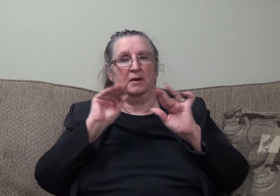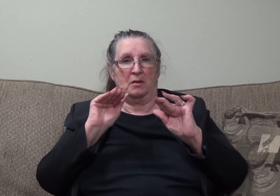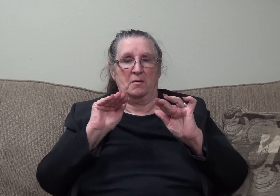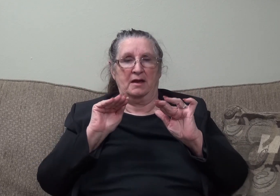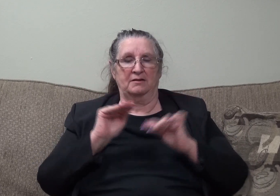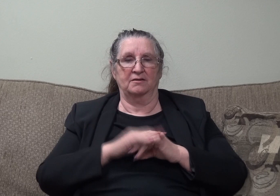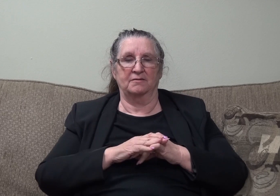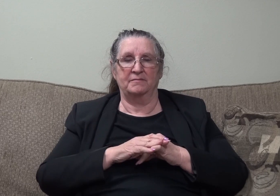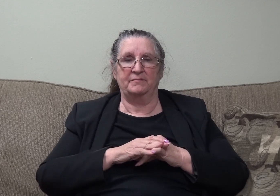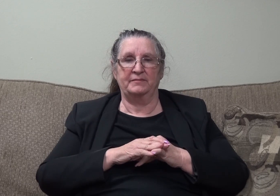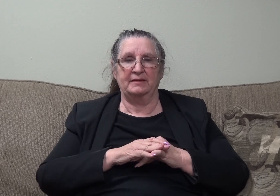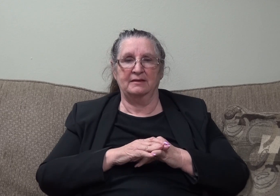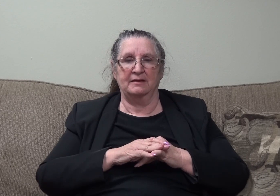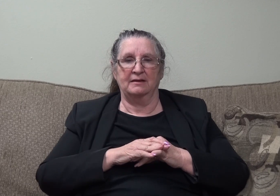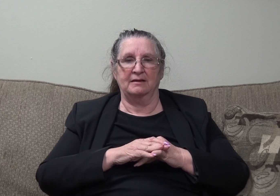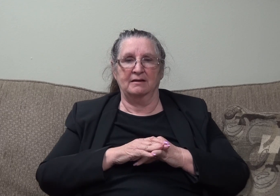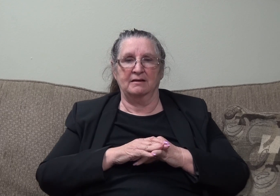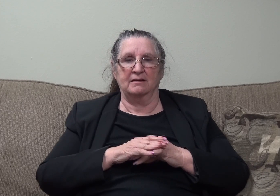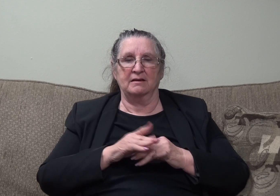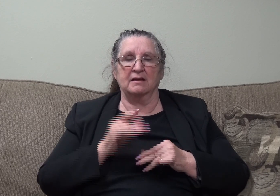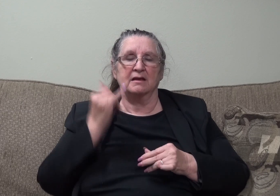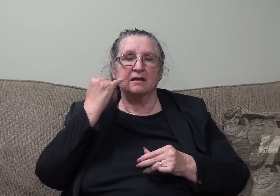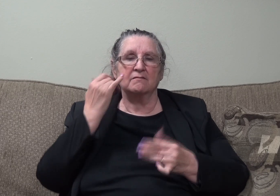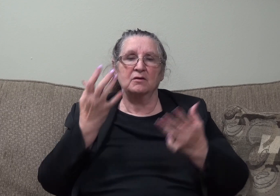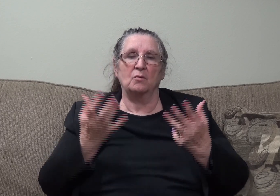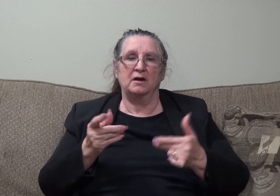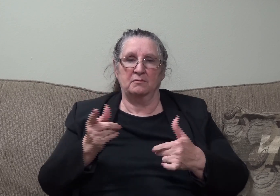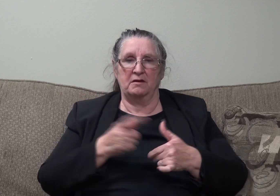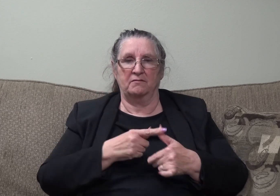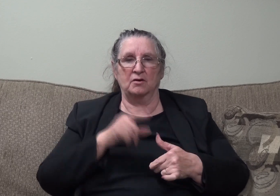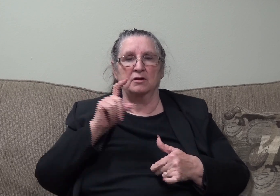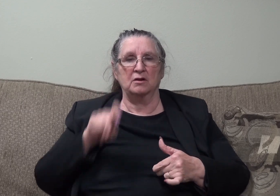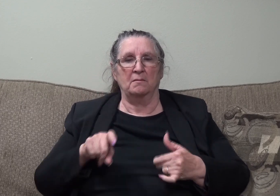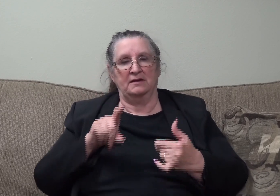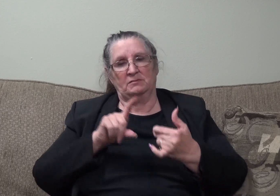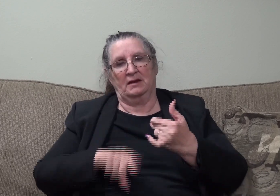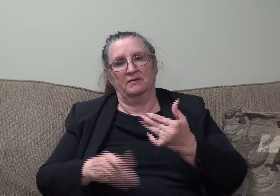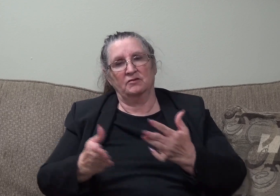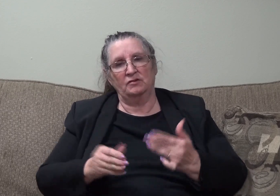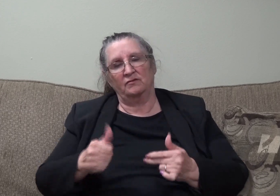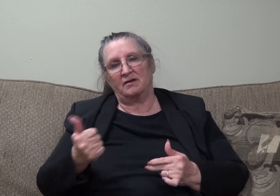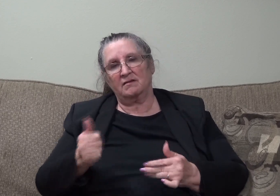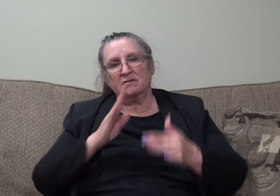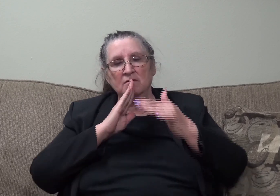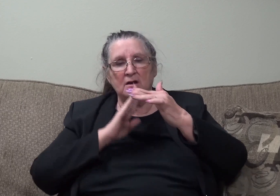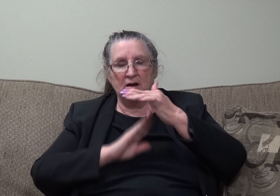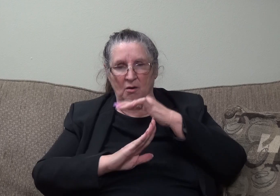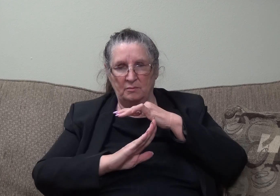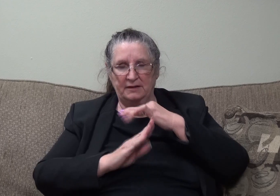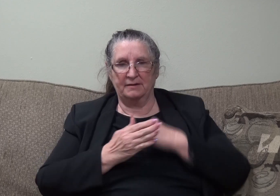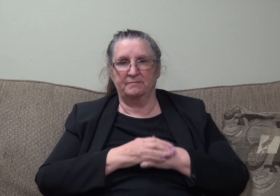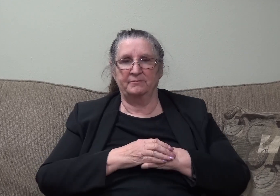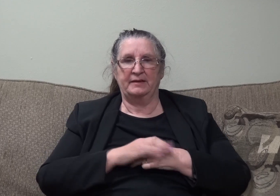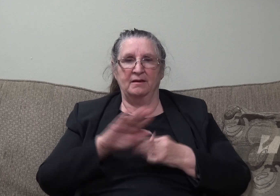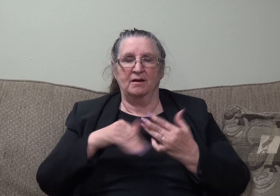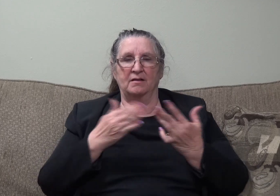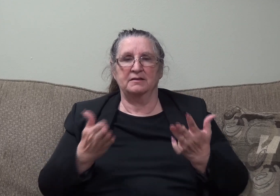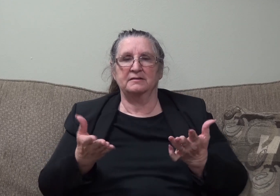if you want to be first, you must be last and serve others. So all the things I want you to